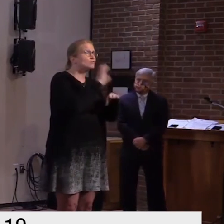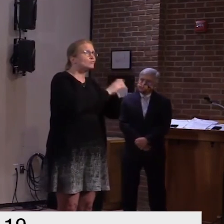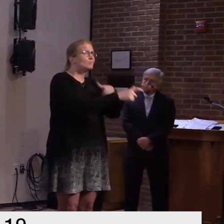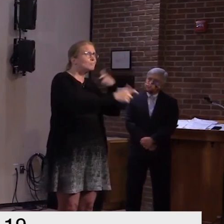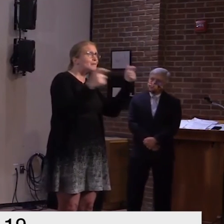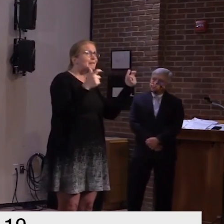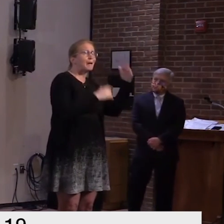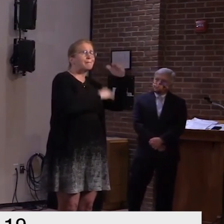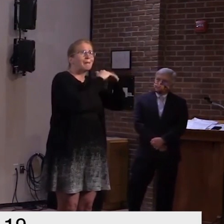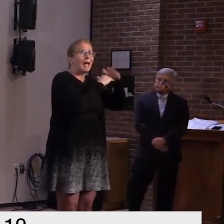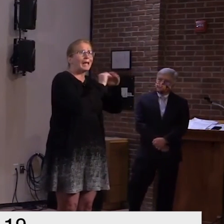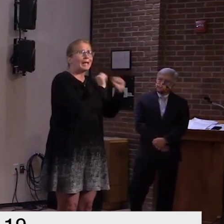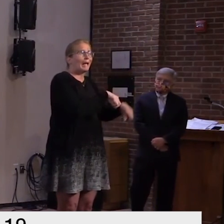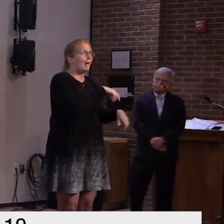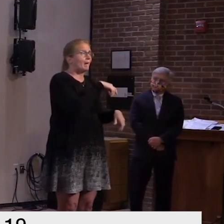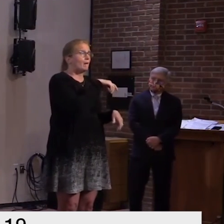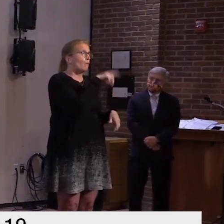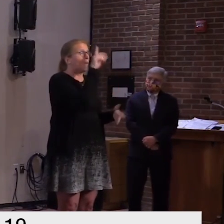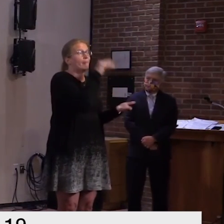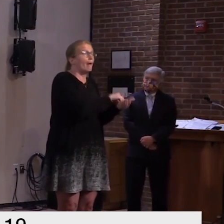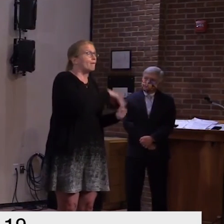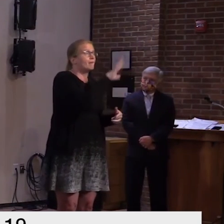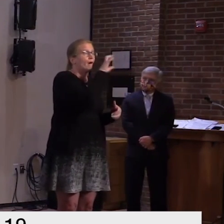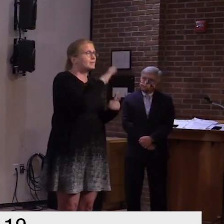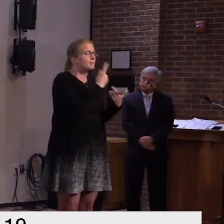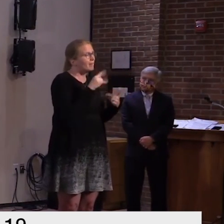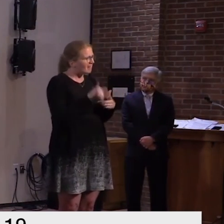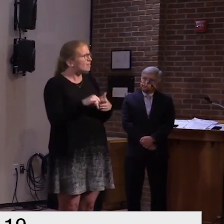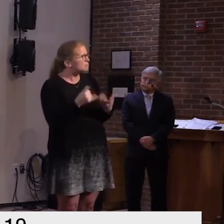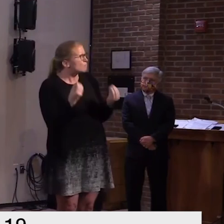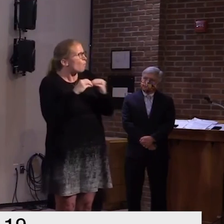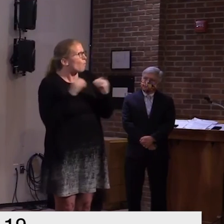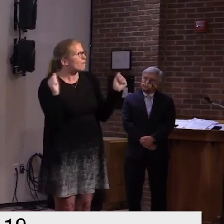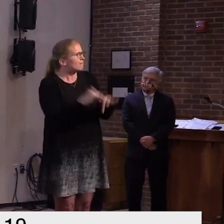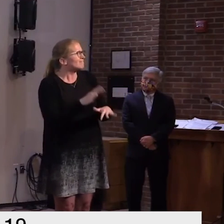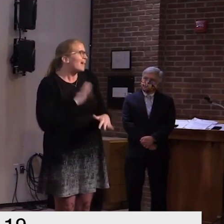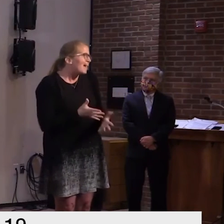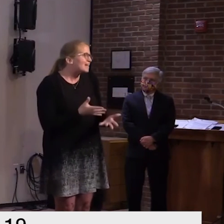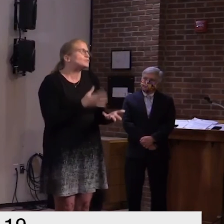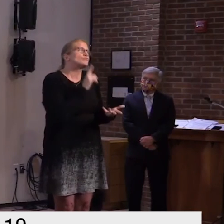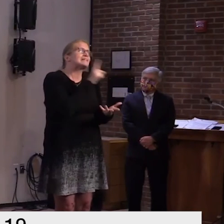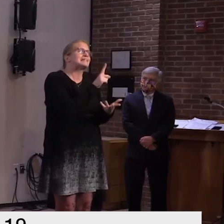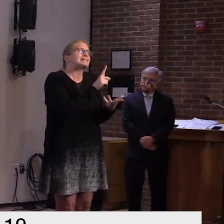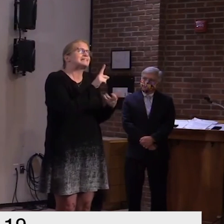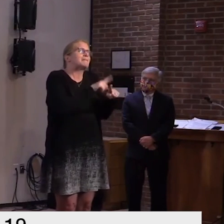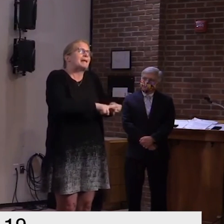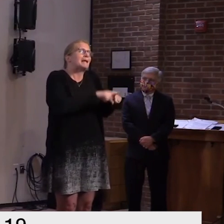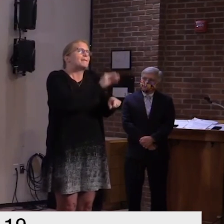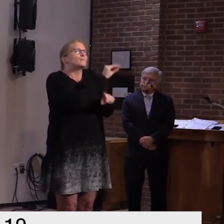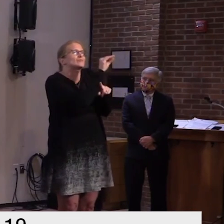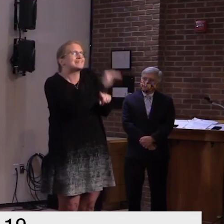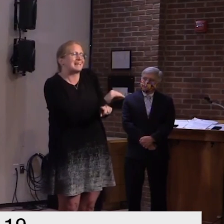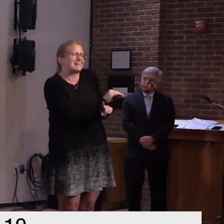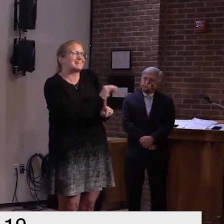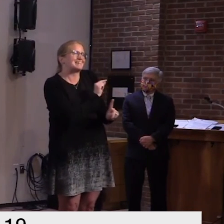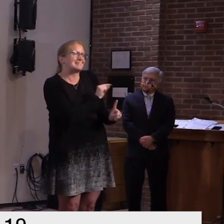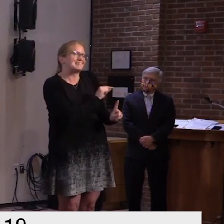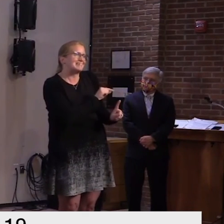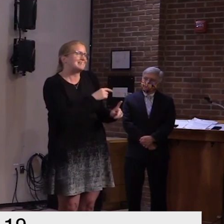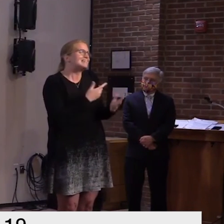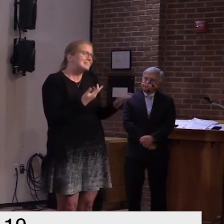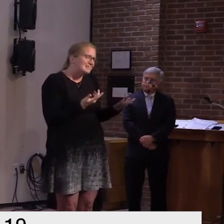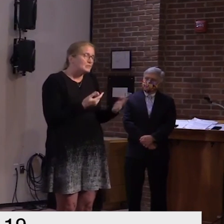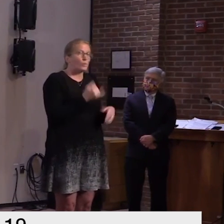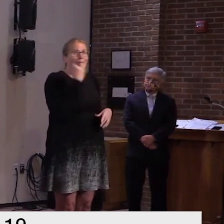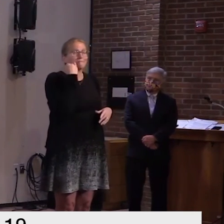maybe even more if you had a church that held let's say you know 500 people um